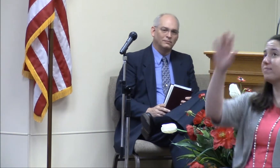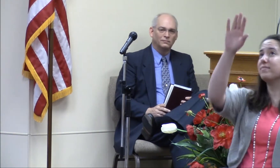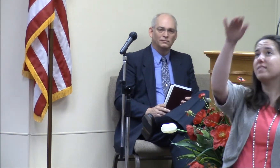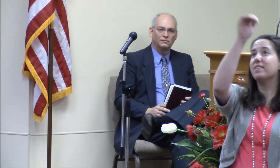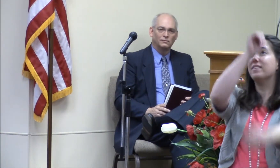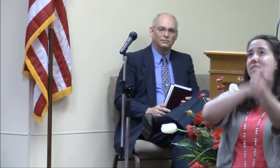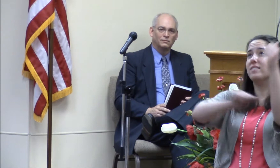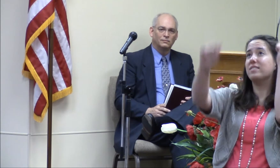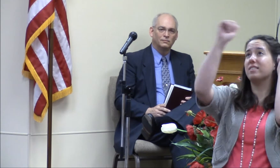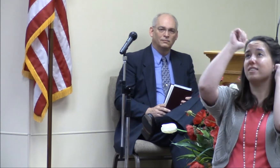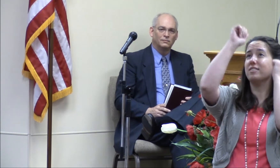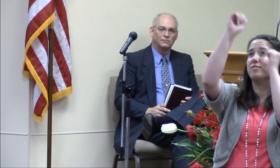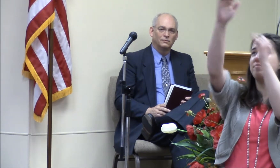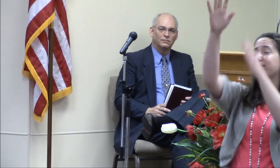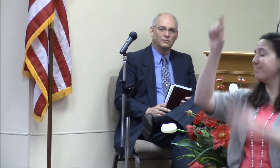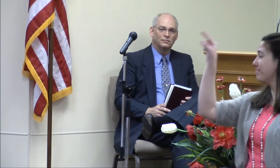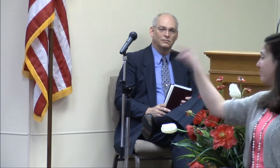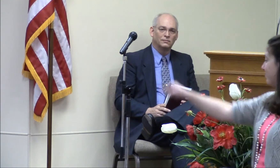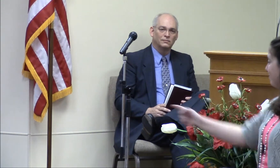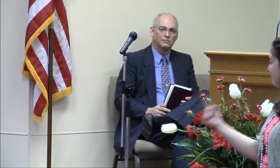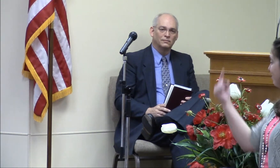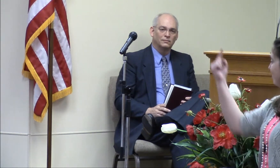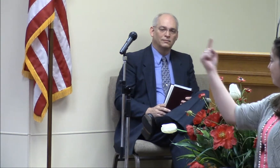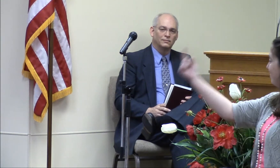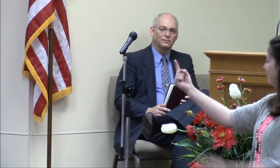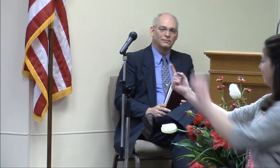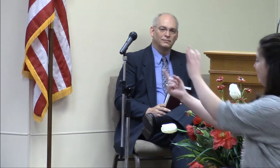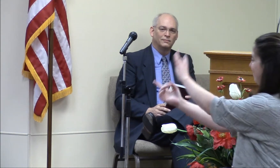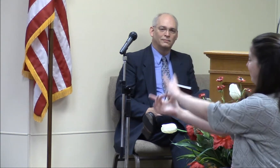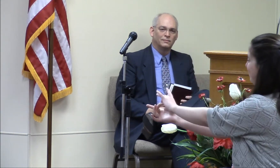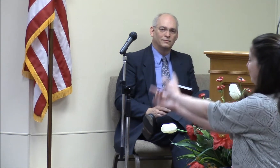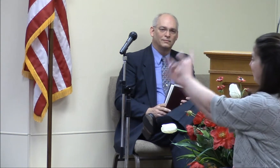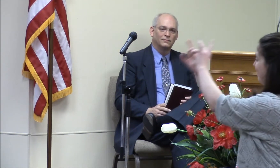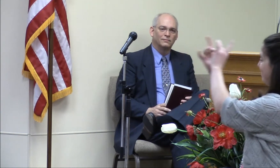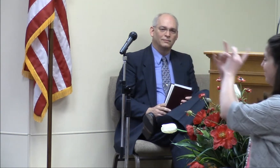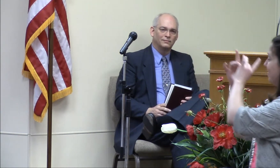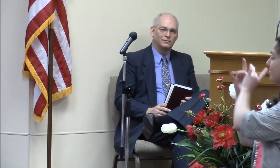Father this one's with me